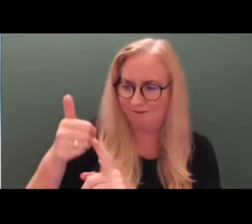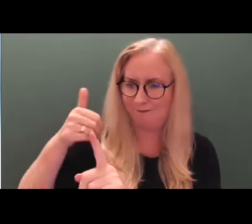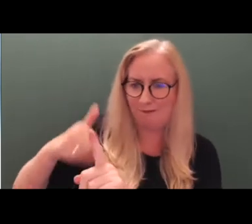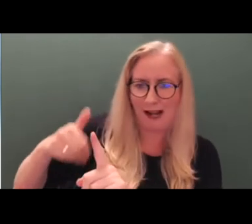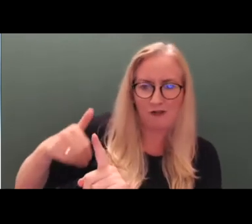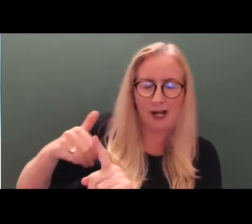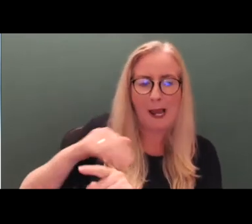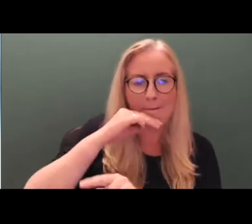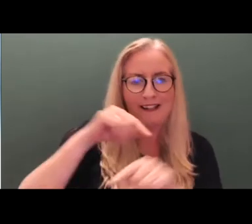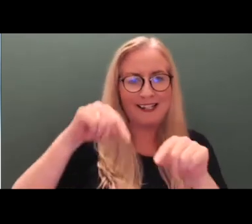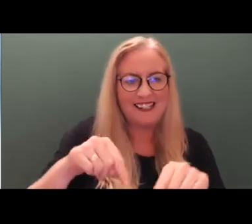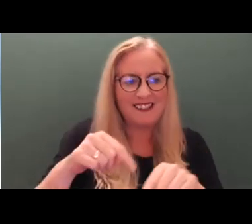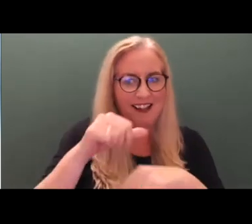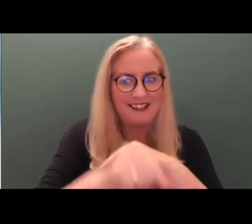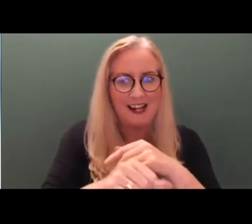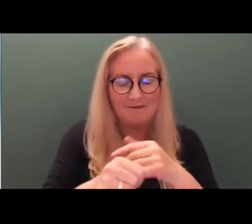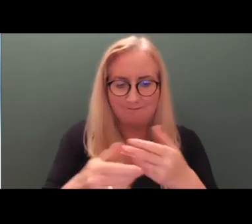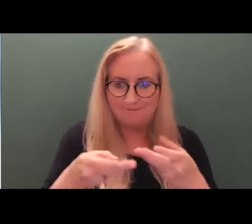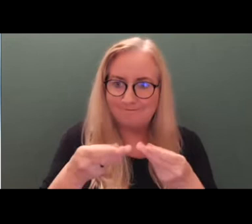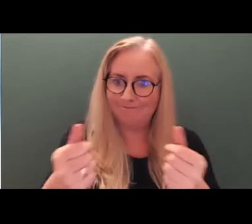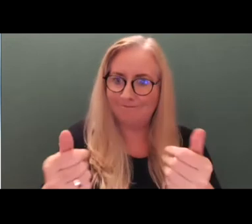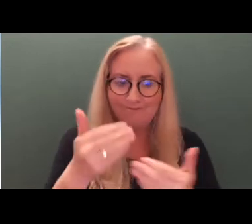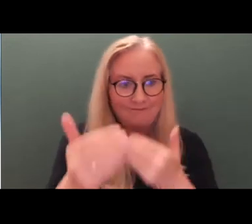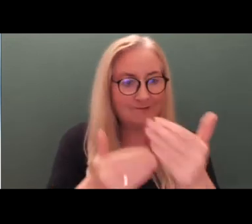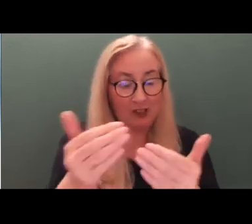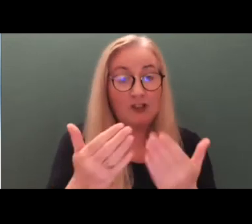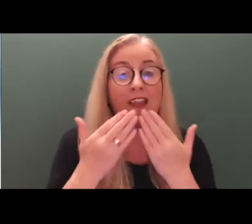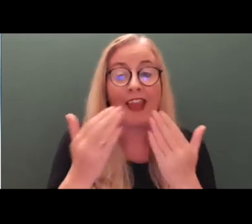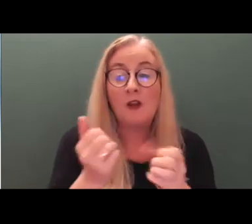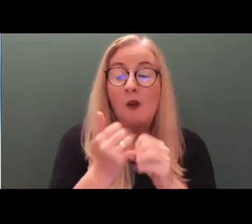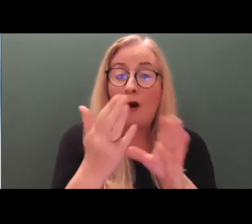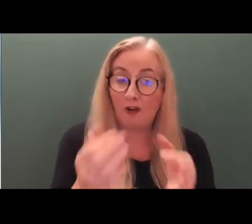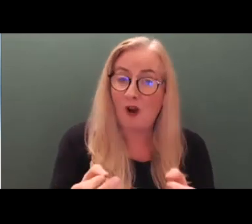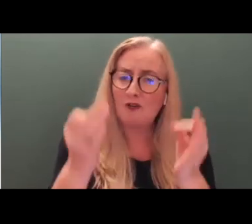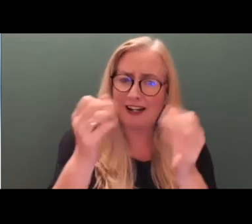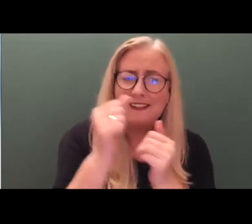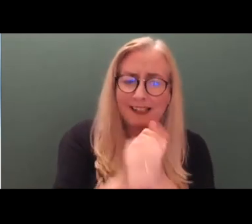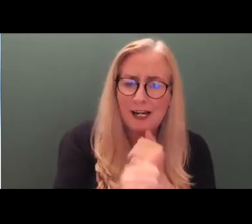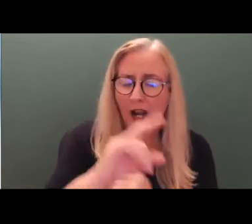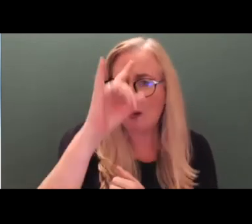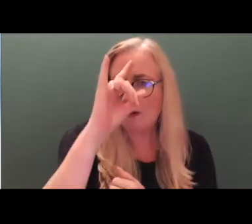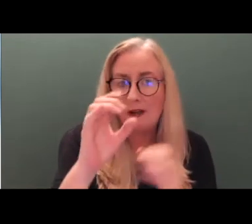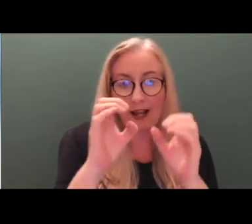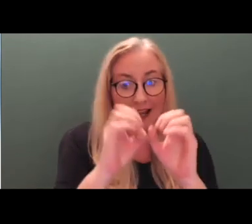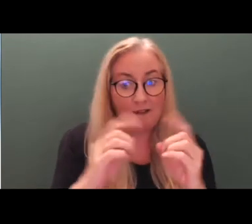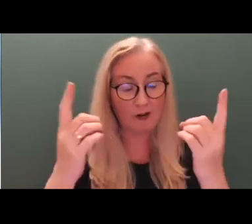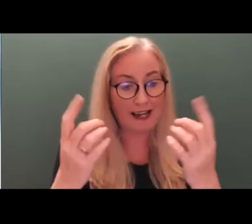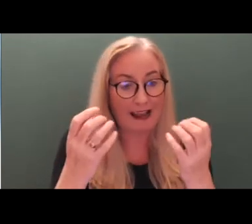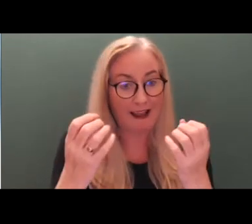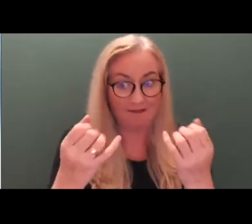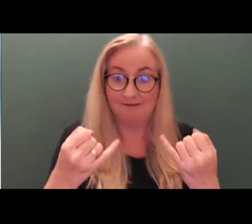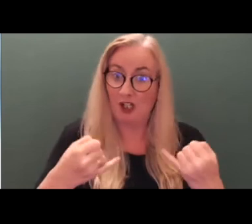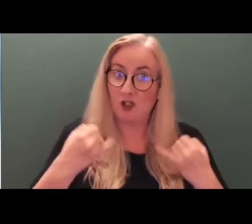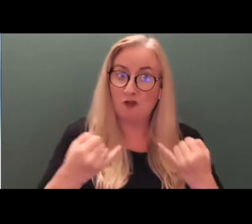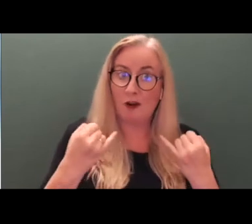meant the day has run so smoothly. Well done to you all. It's been a great day, and I hope everyone has enjoyed it